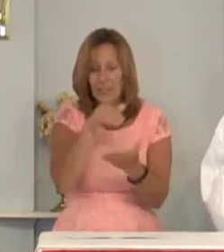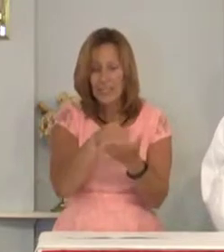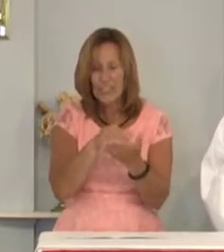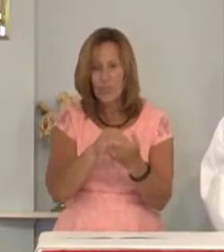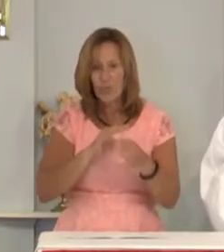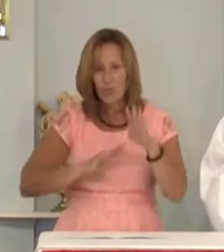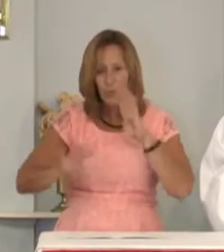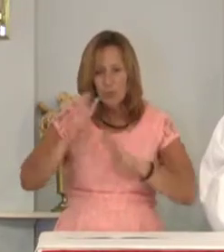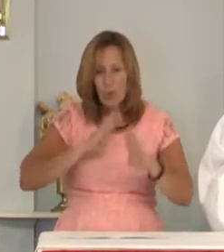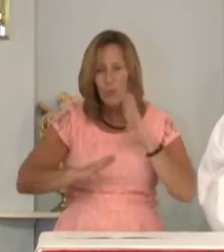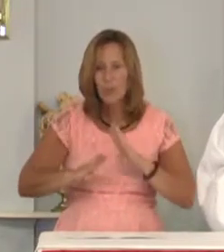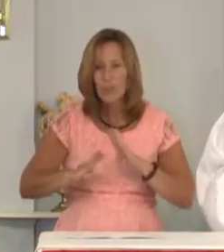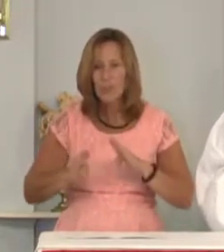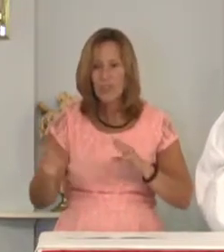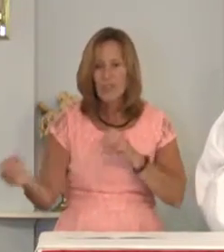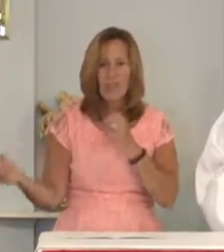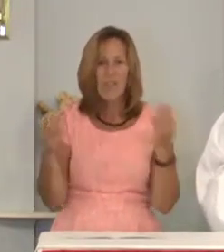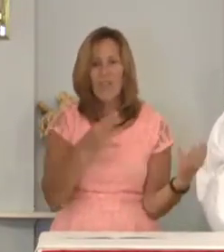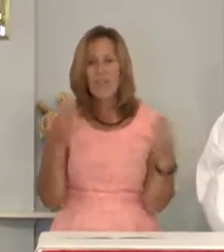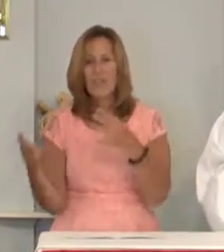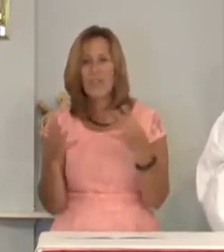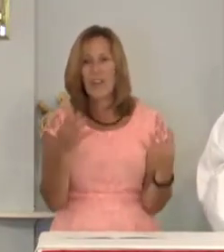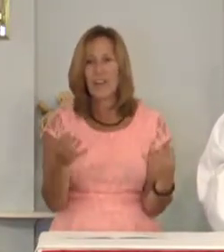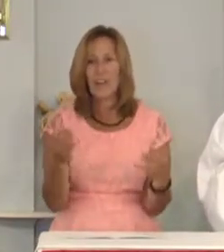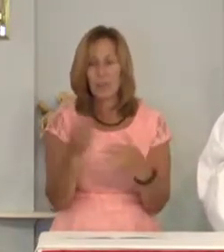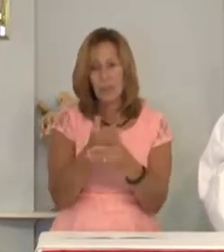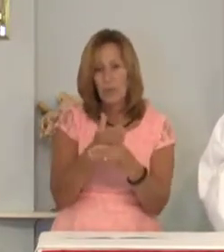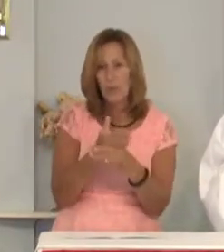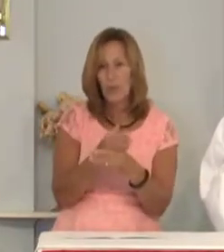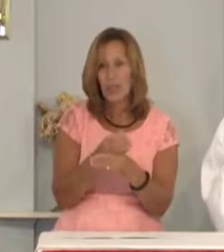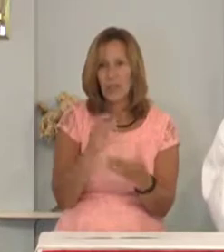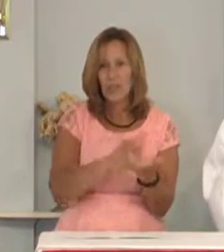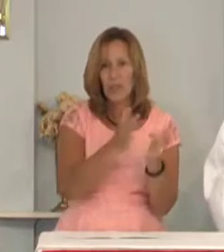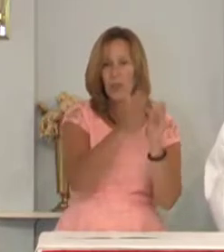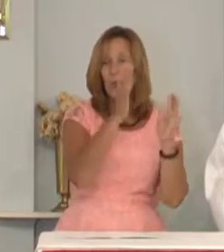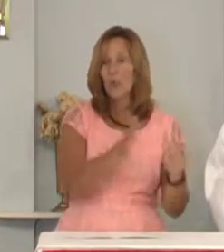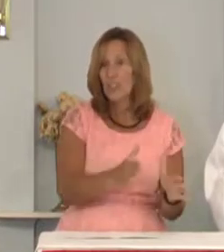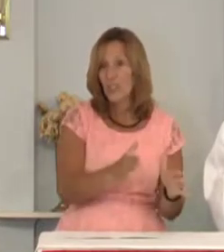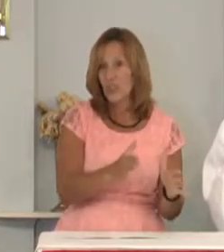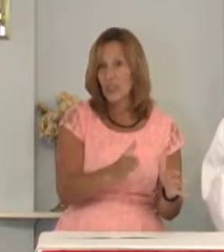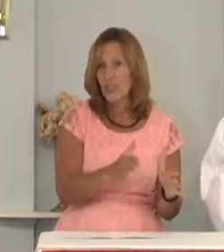the fighting the terrorism that went on between Christians